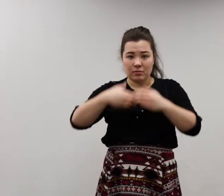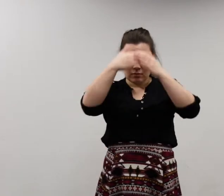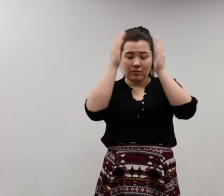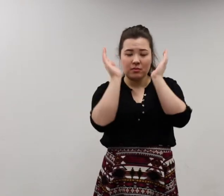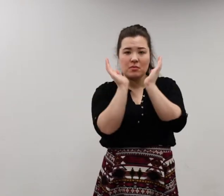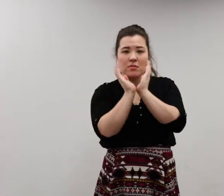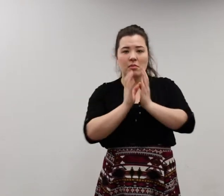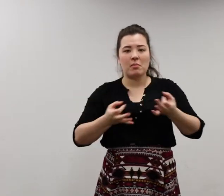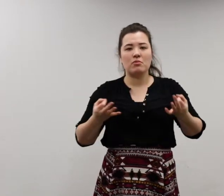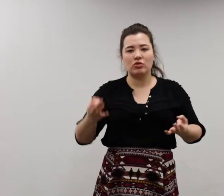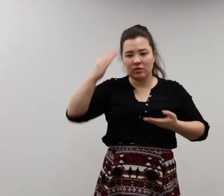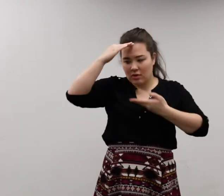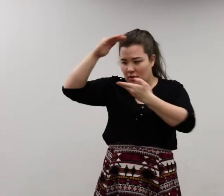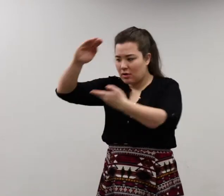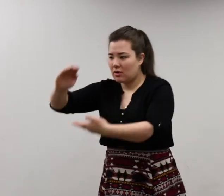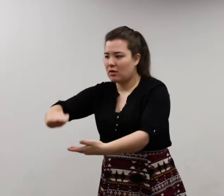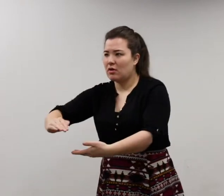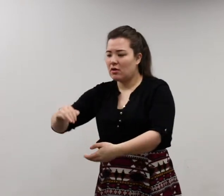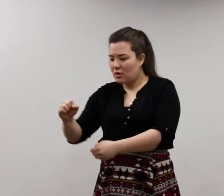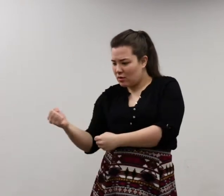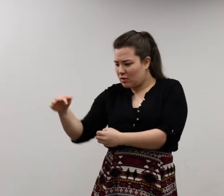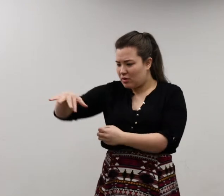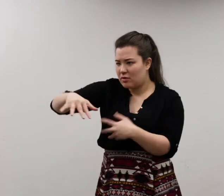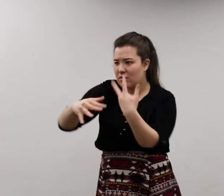Buddha head buried in the tree.